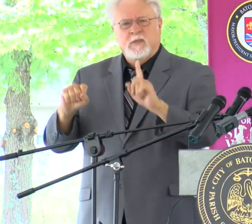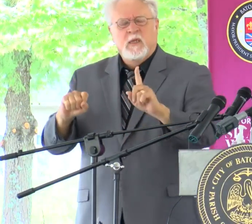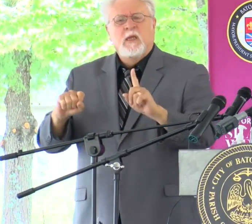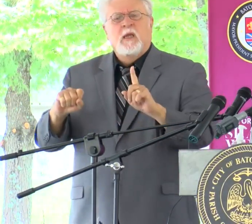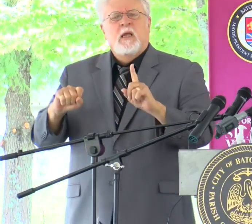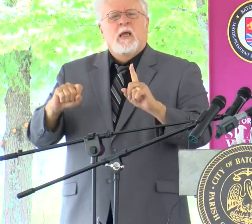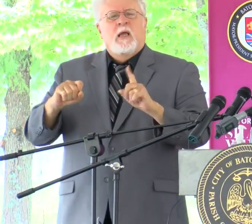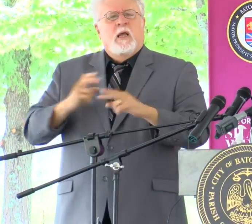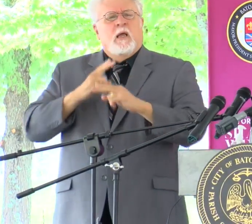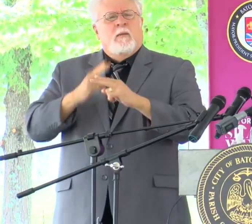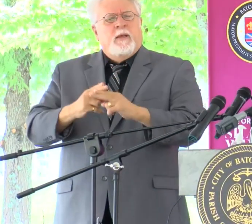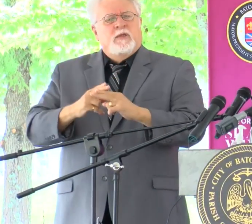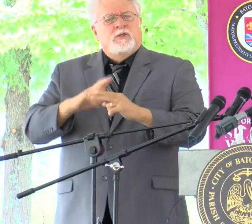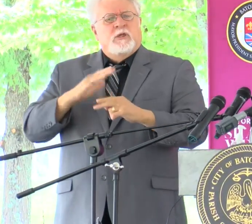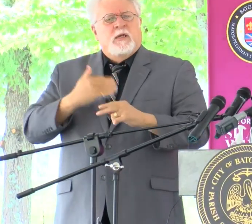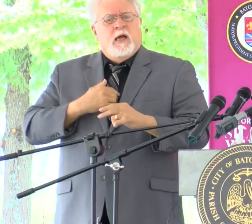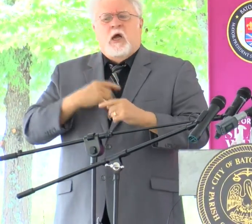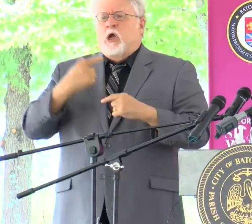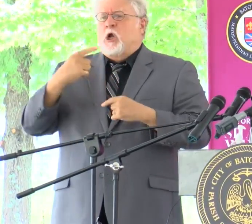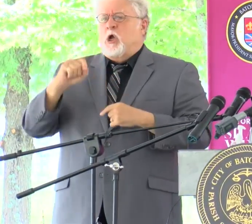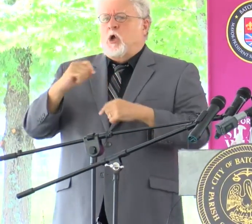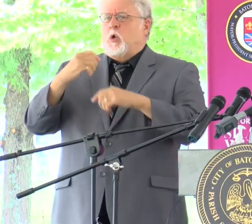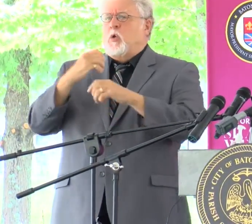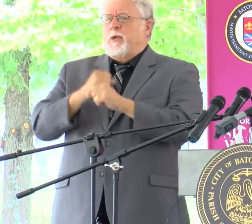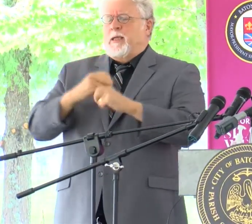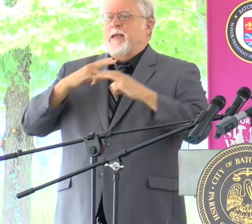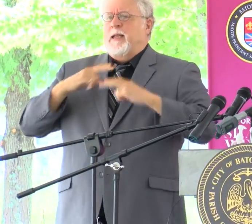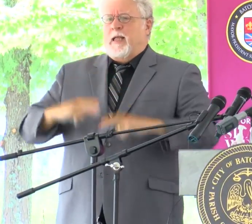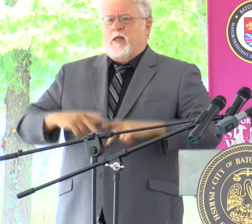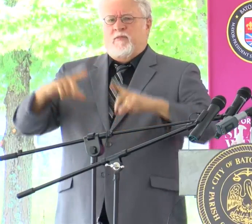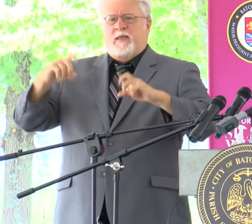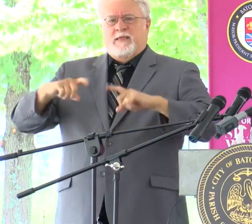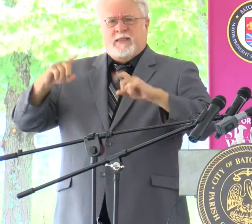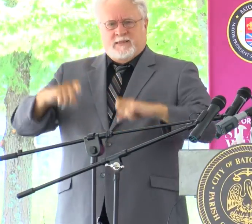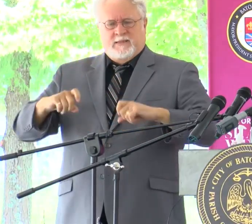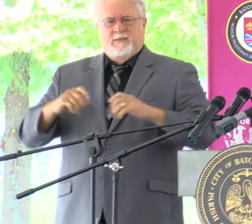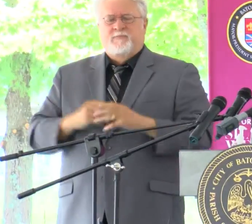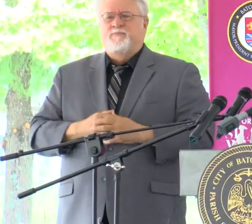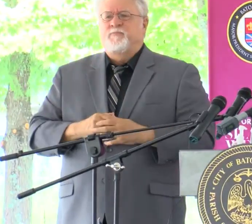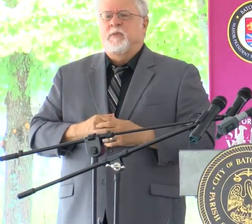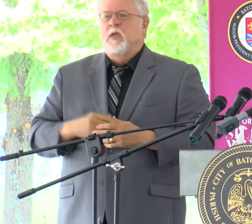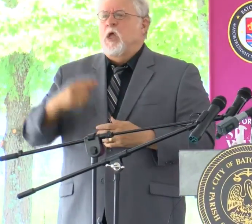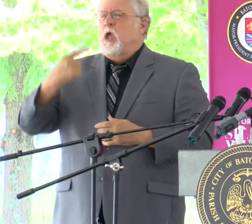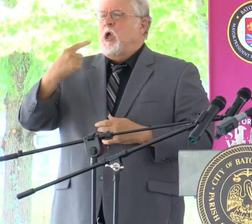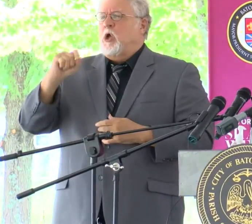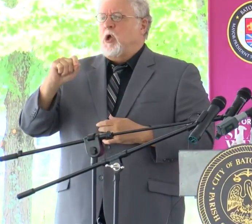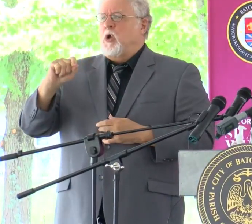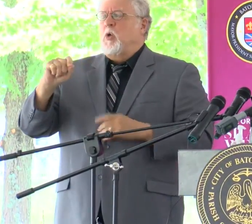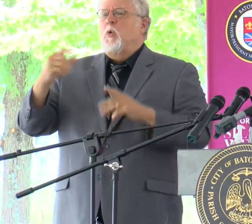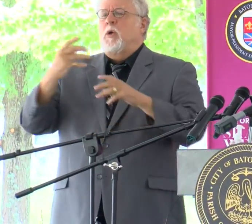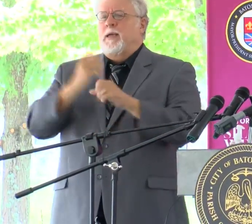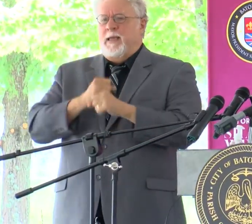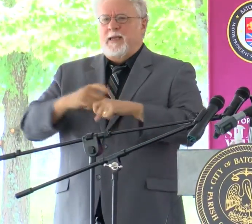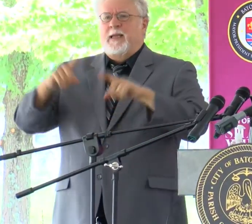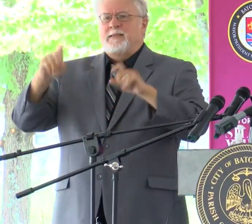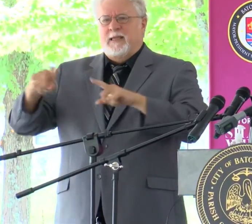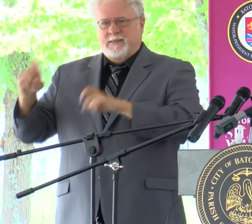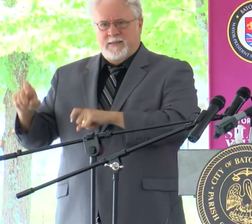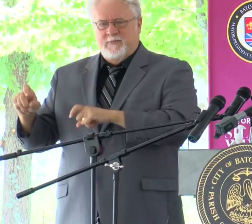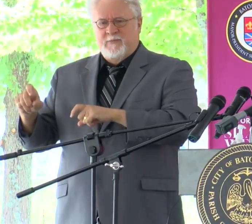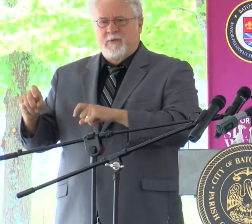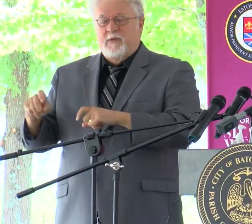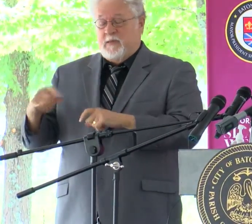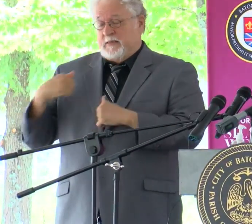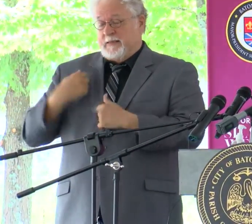mention our Go Get Healthy testing initiative. Go Get Tested. Over the last